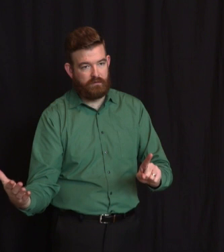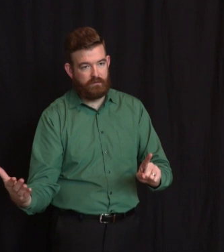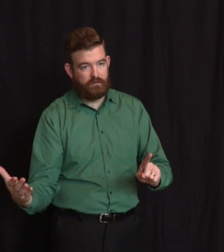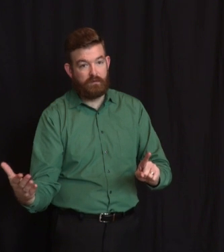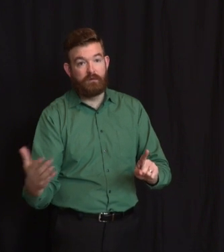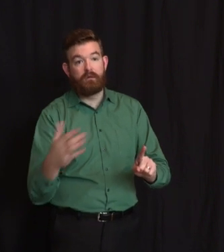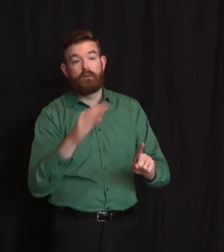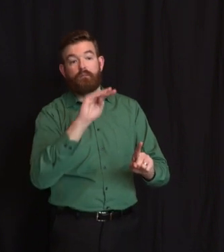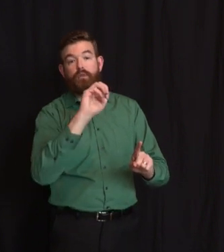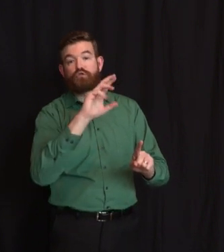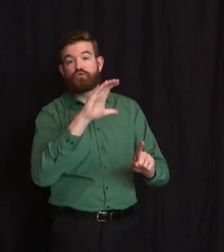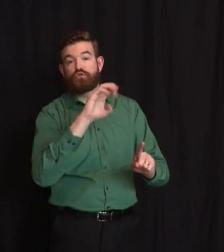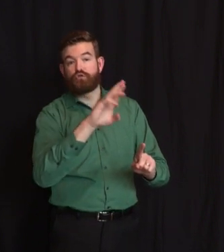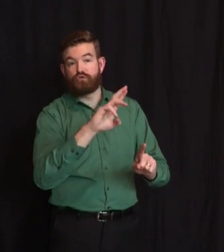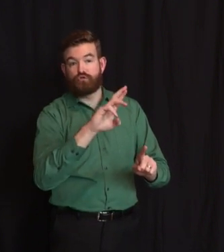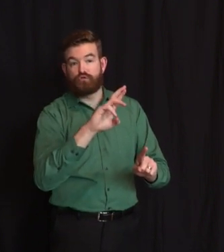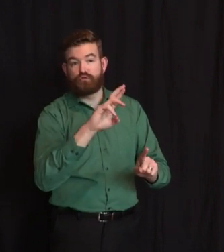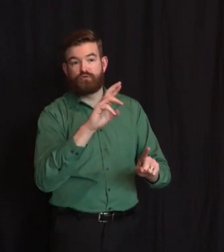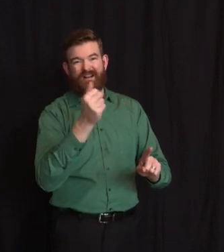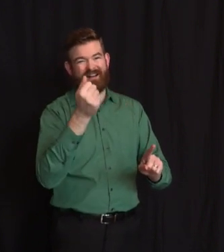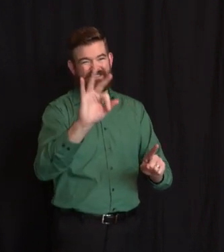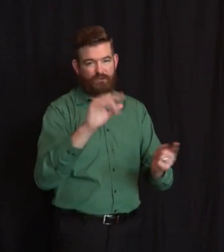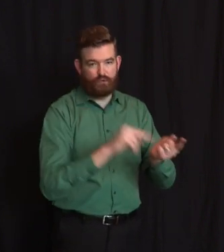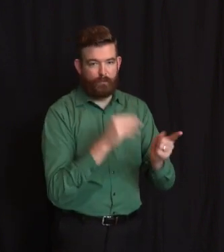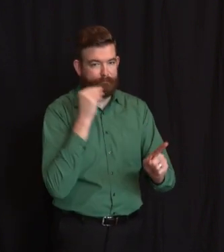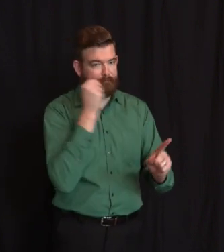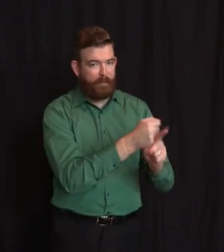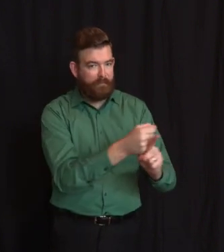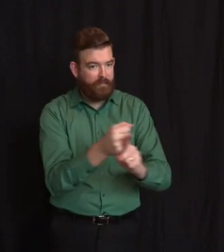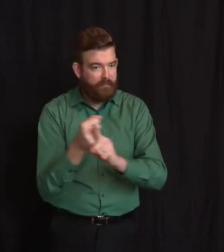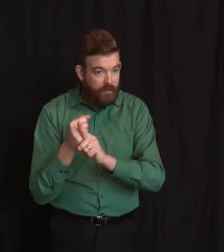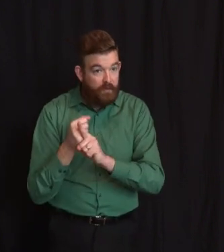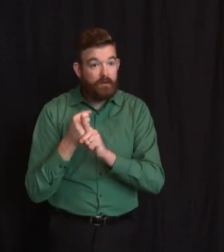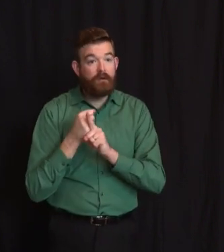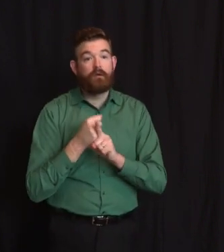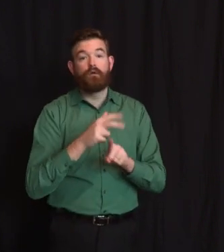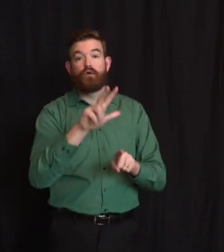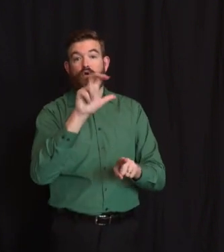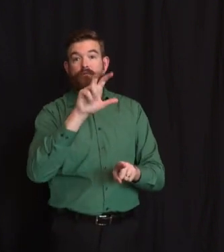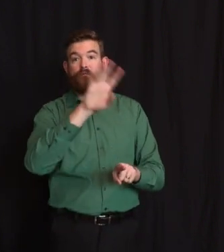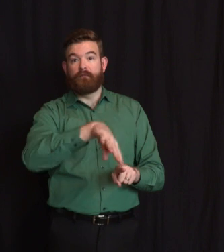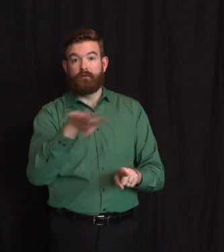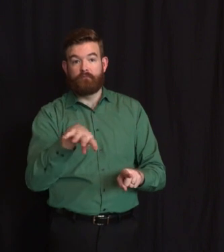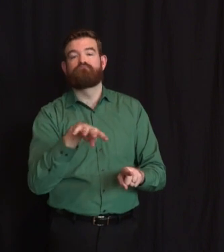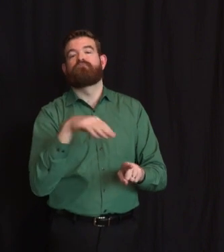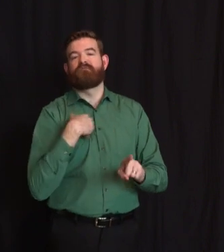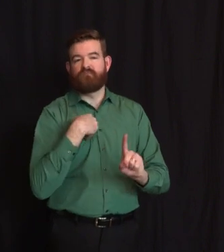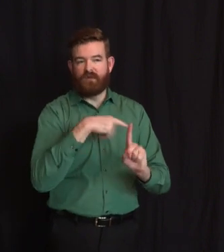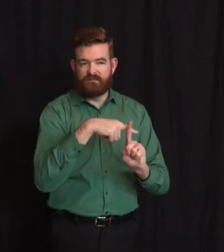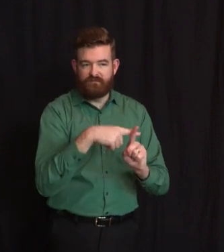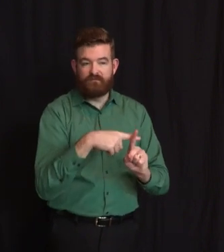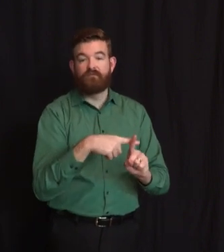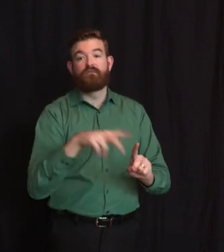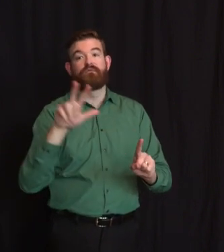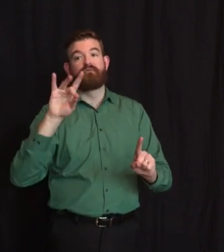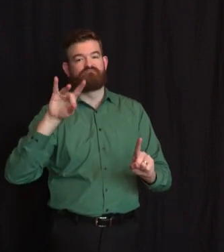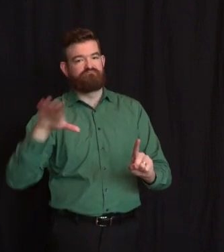reporting 344 cases and 38 deaths. In Middlesex County, 35